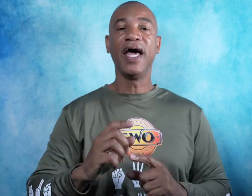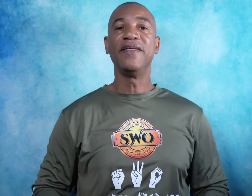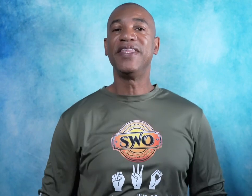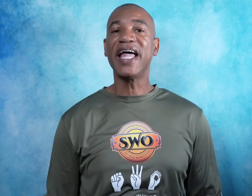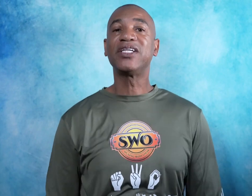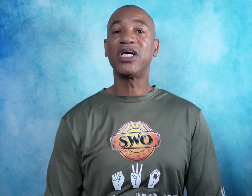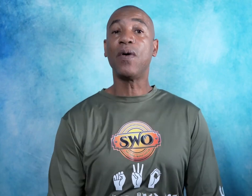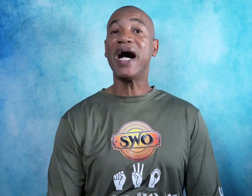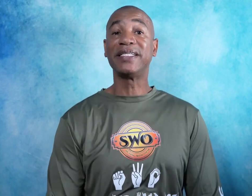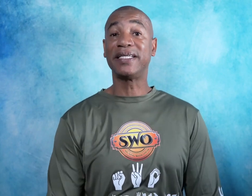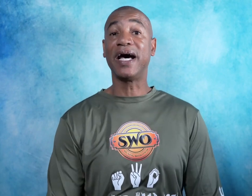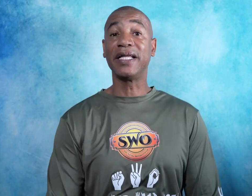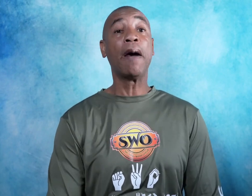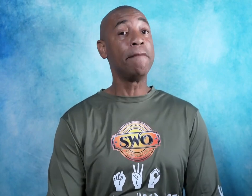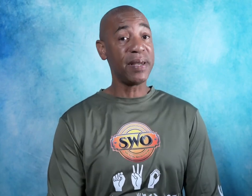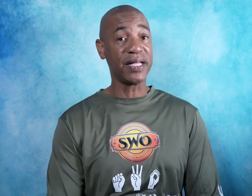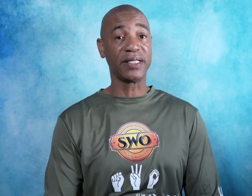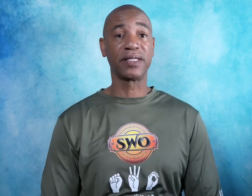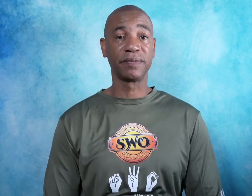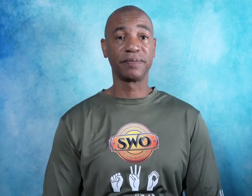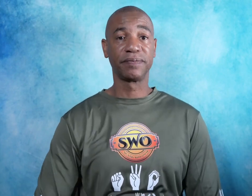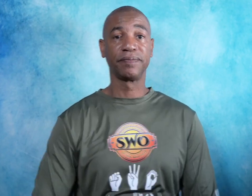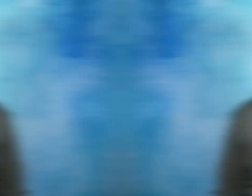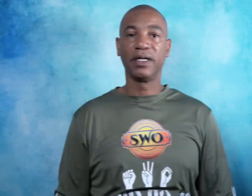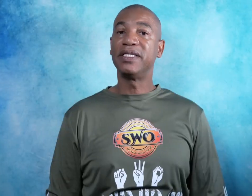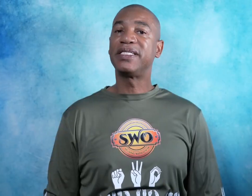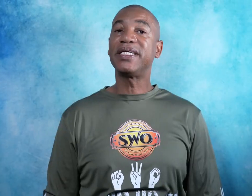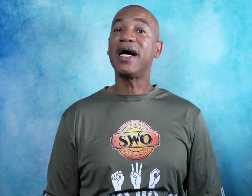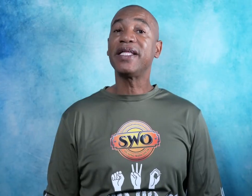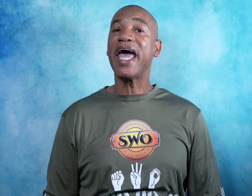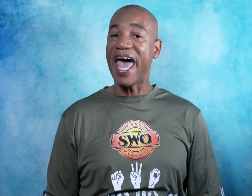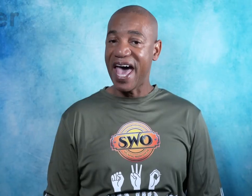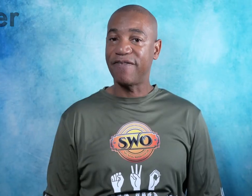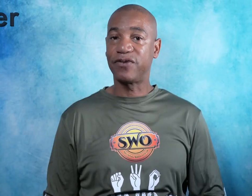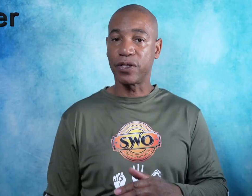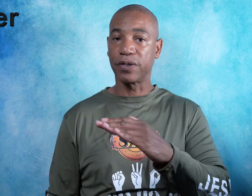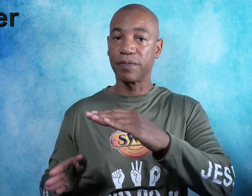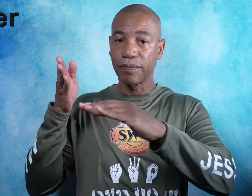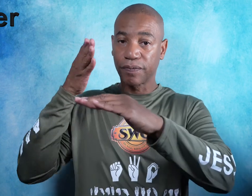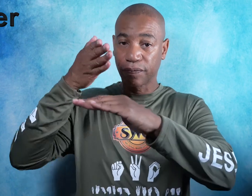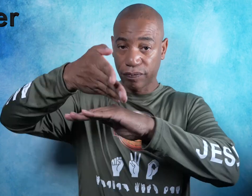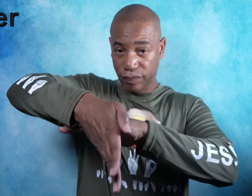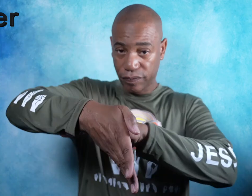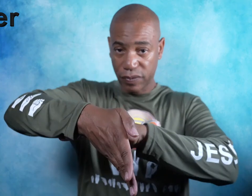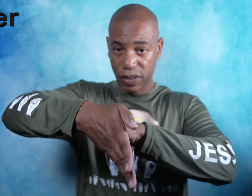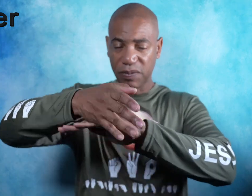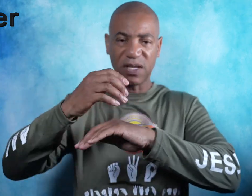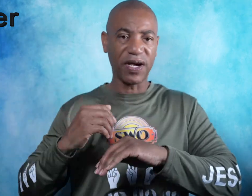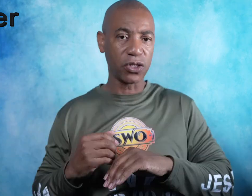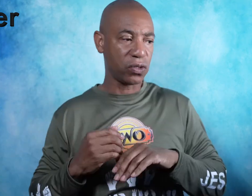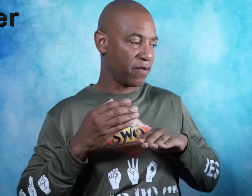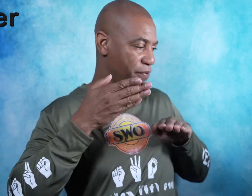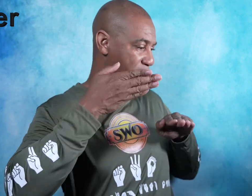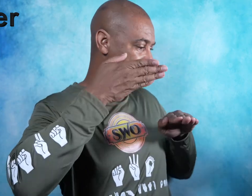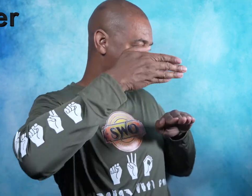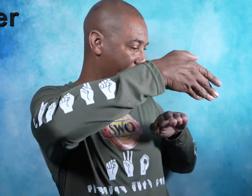That is how I sign minute. To sign after. Let me see if I can show you that from the side.